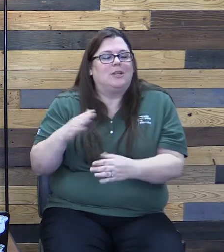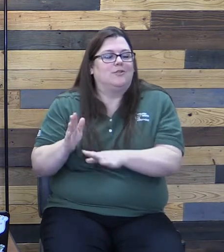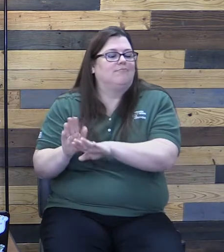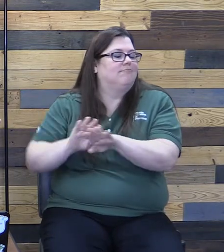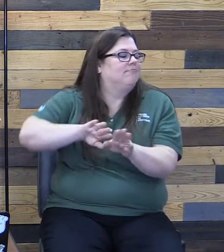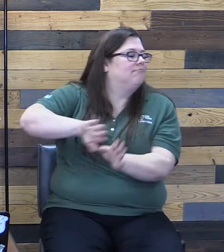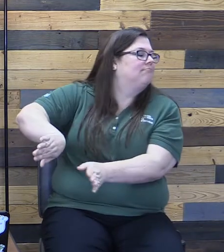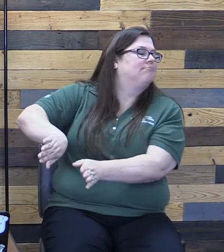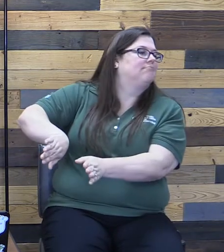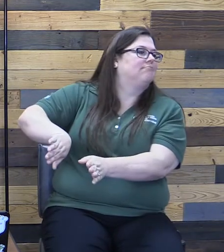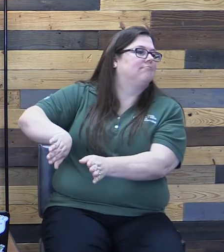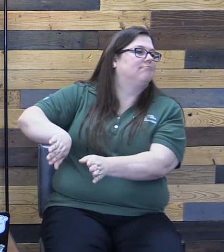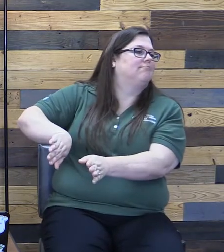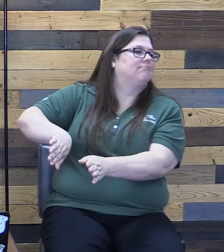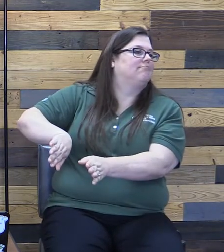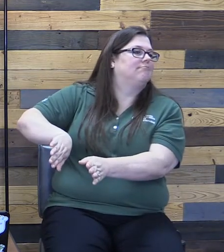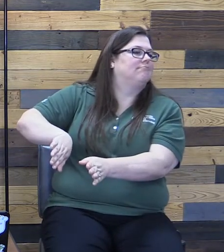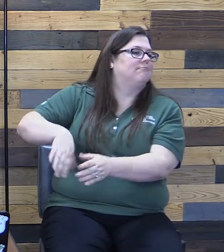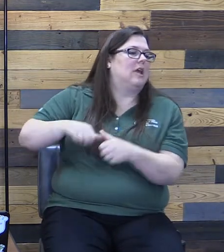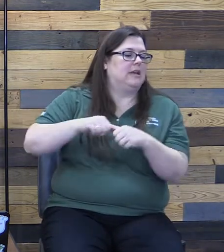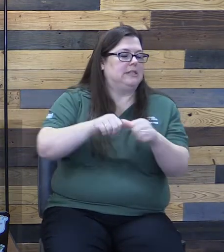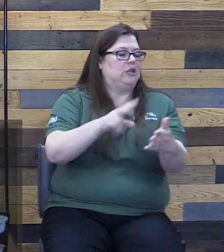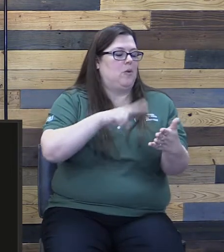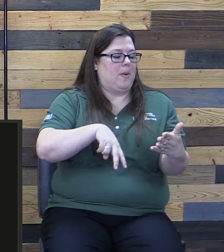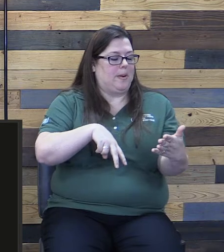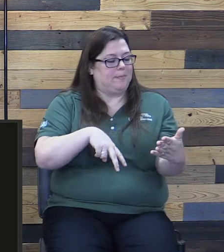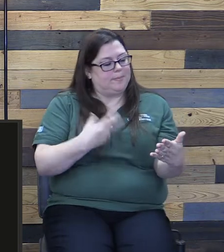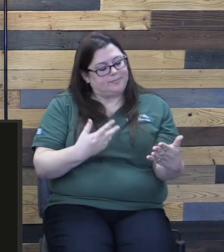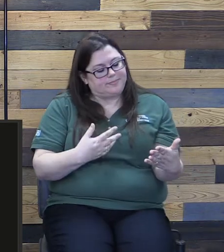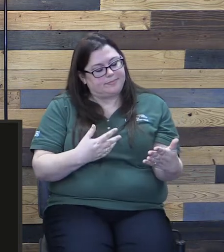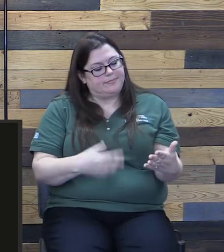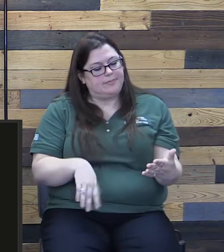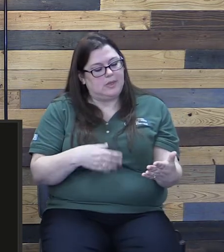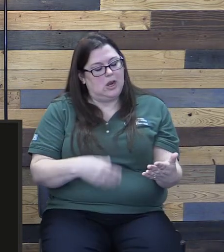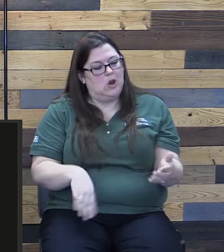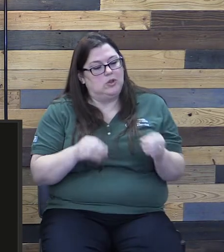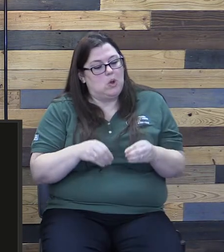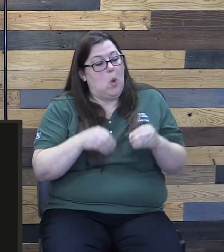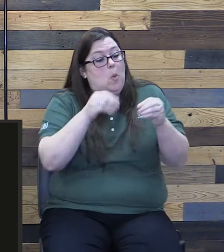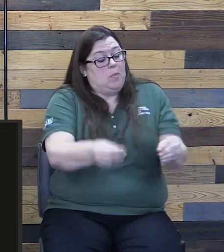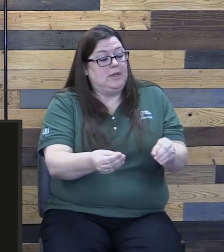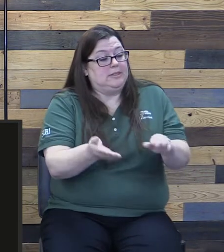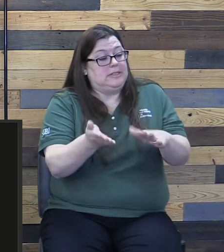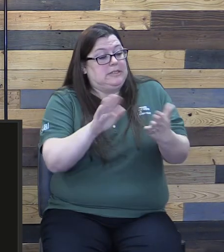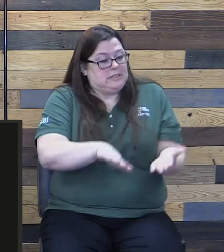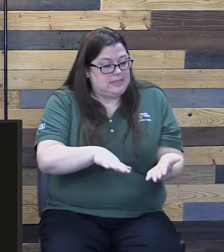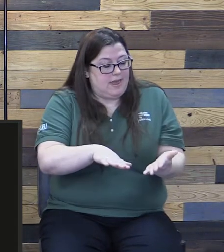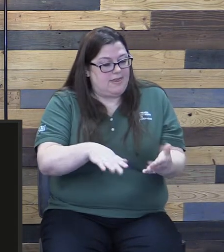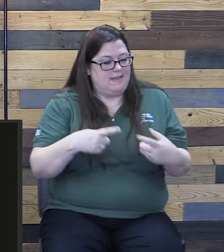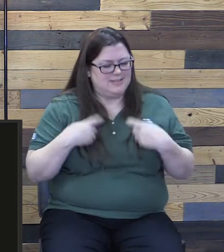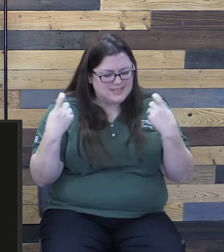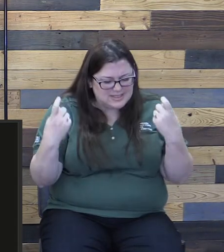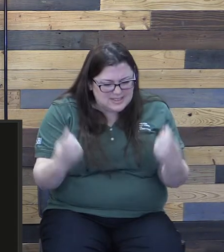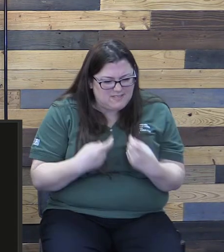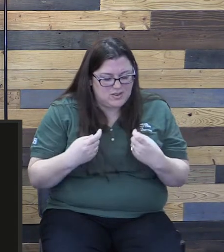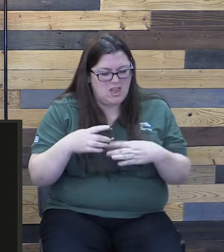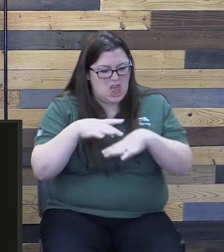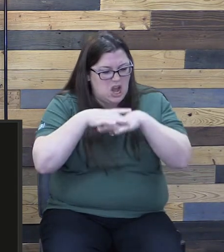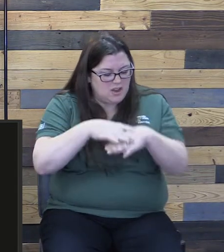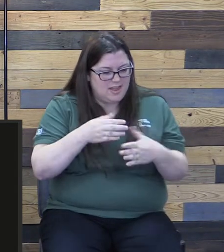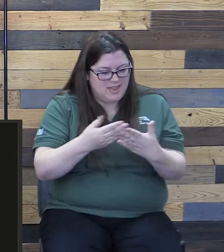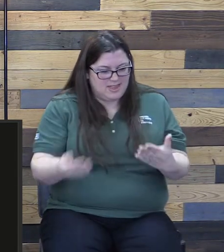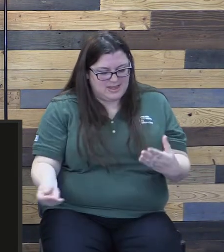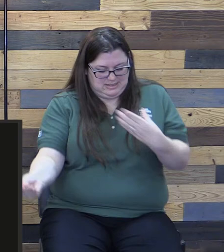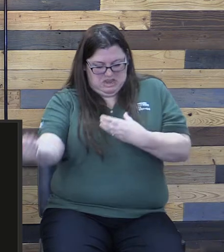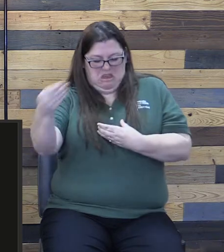Let's continue reading the passage. It says, put to death sinful and earthly things lurking within you.